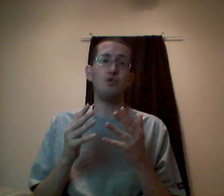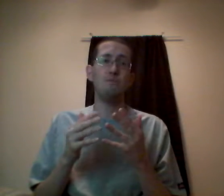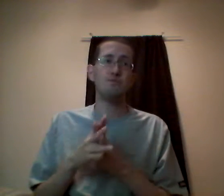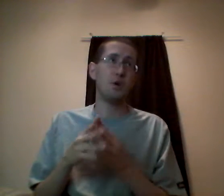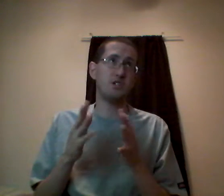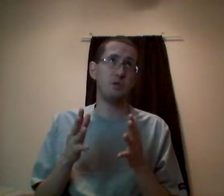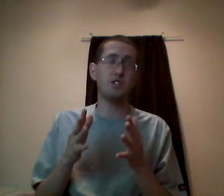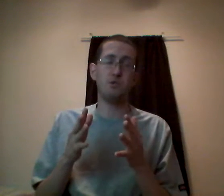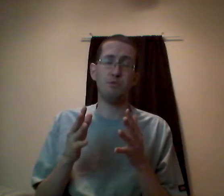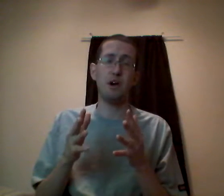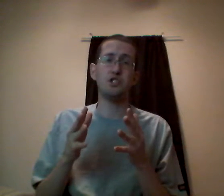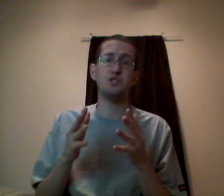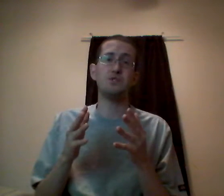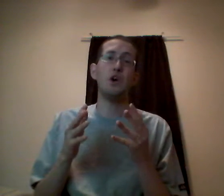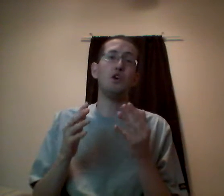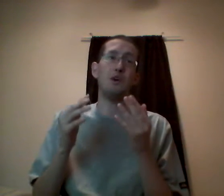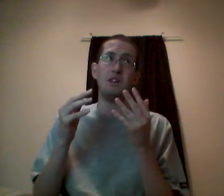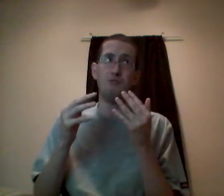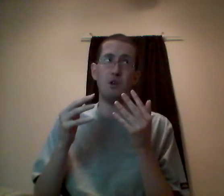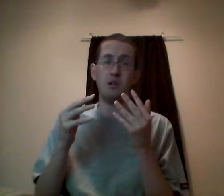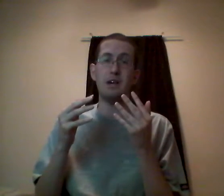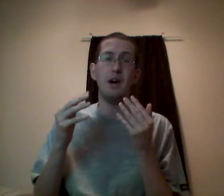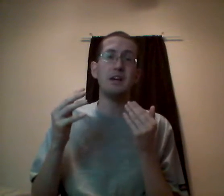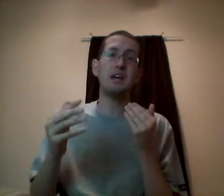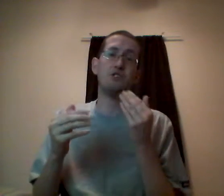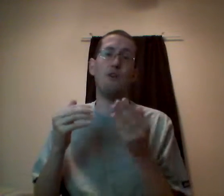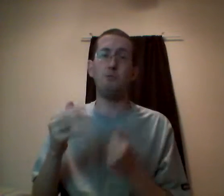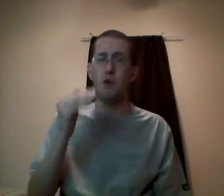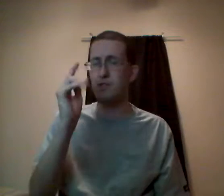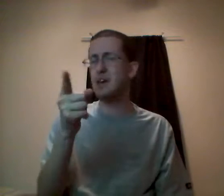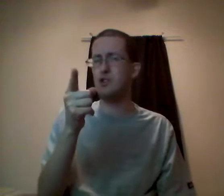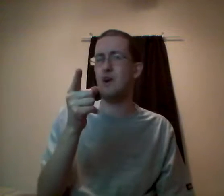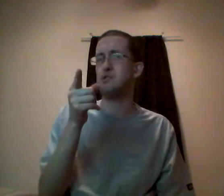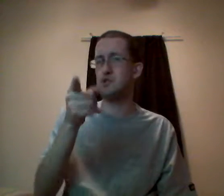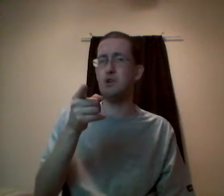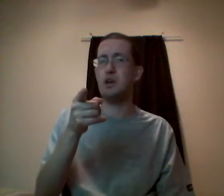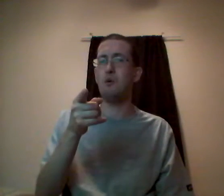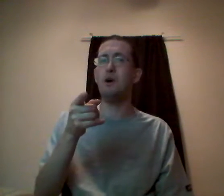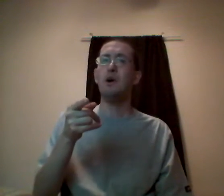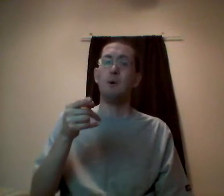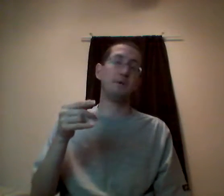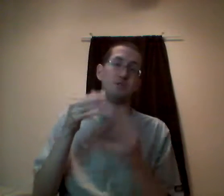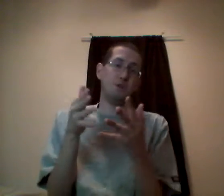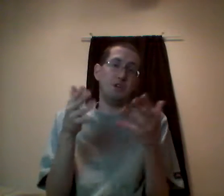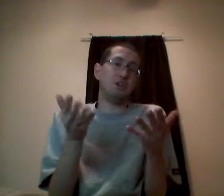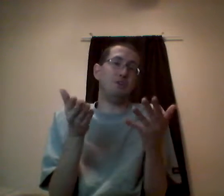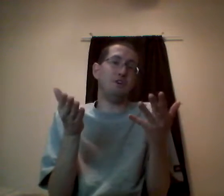to H3H3 Productions who inadvertently kicked off the ball. And thank you to whoever sued him because really you're the